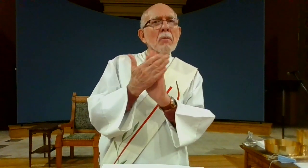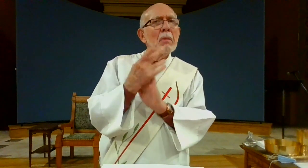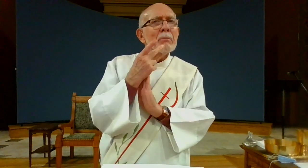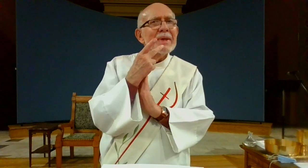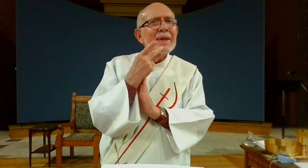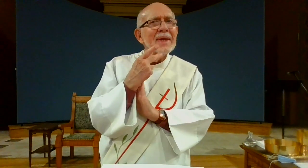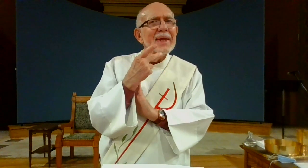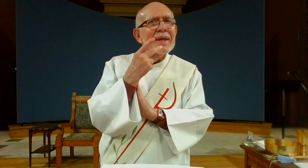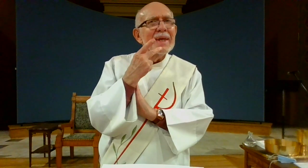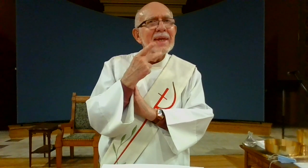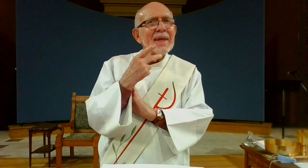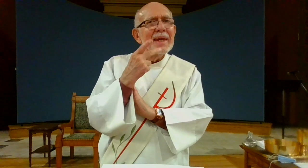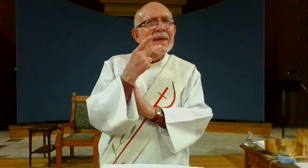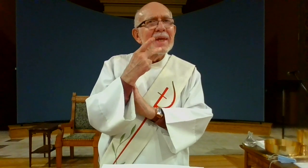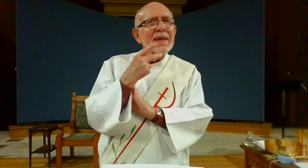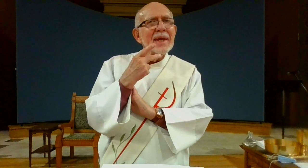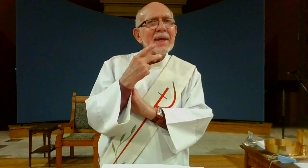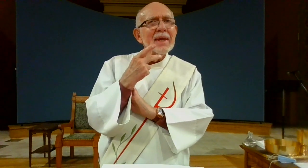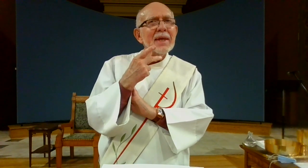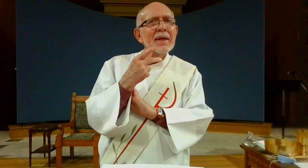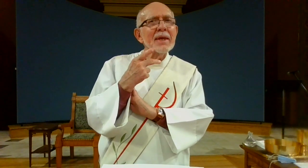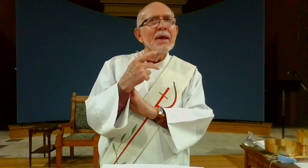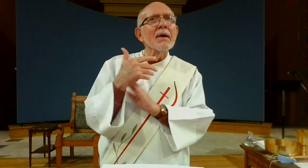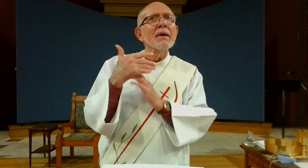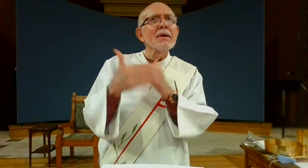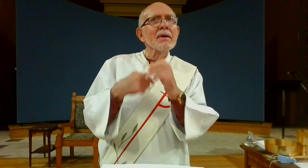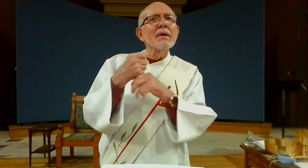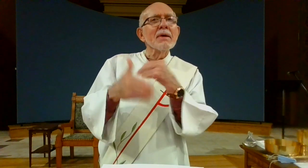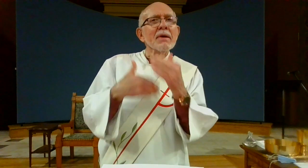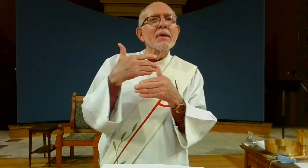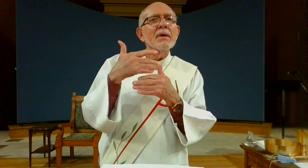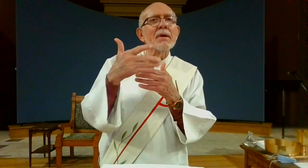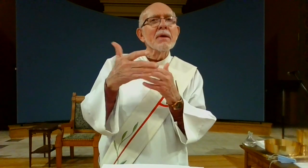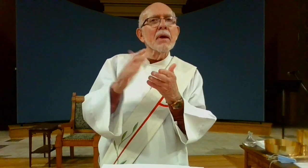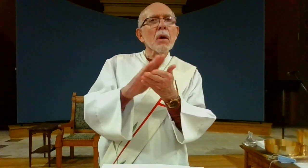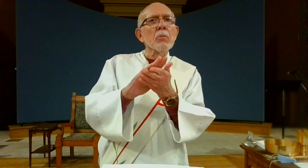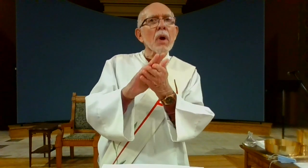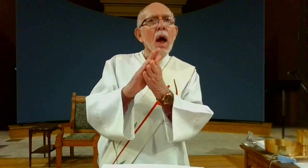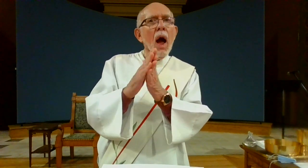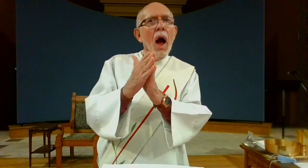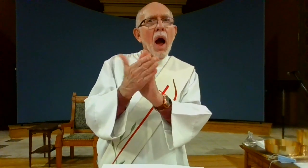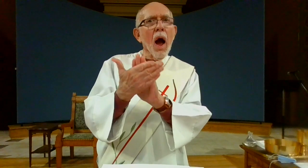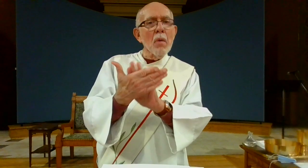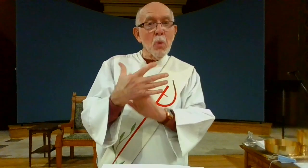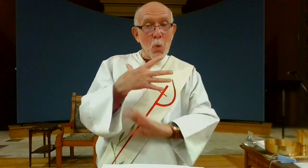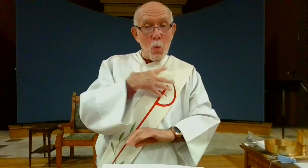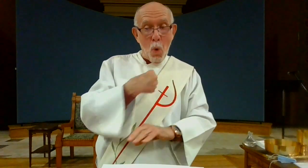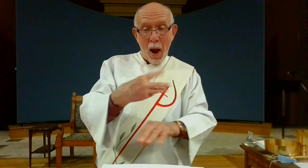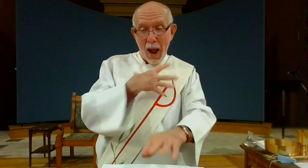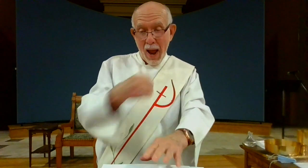it started to become a little bit more pink than red and as time went on it became a little bit